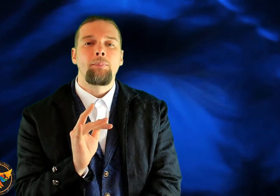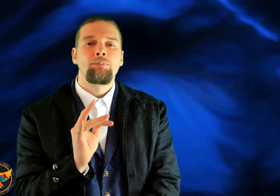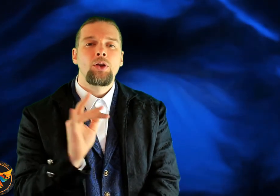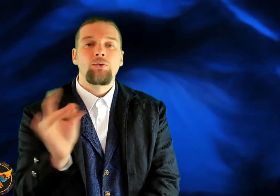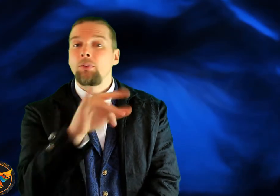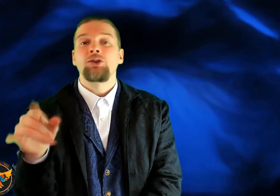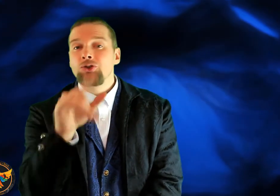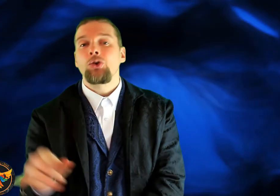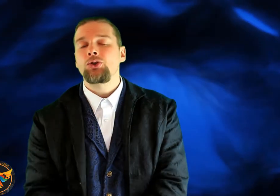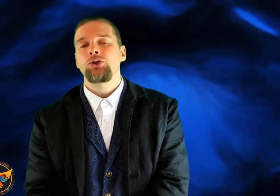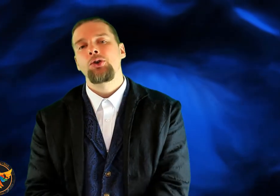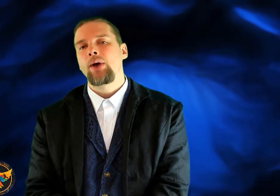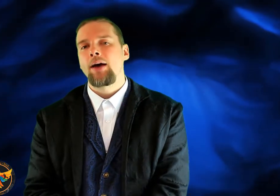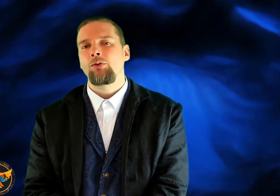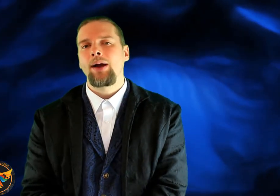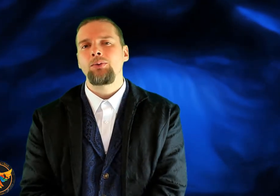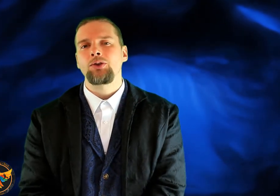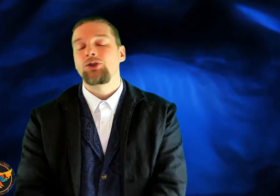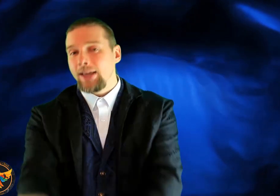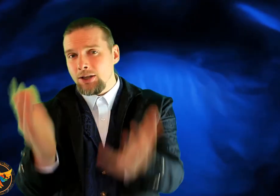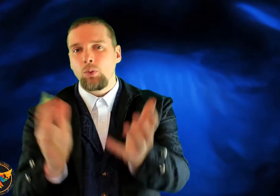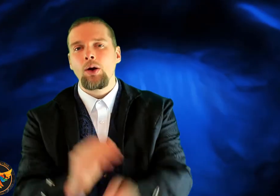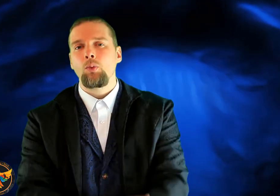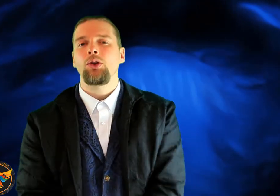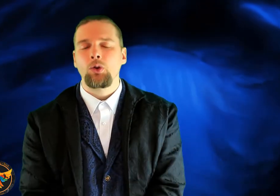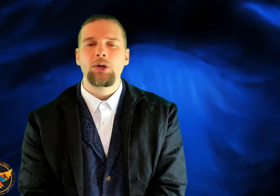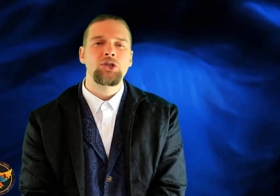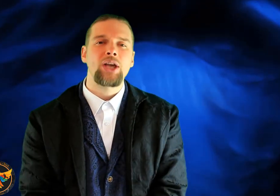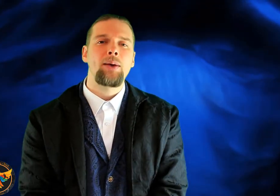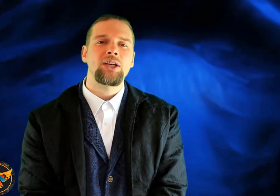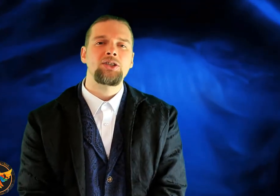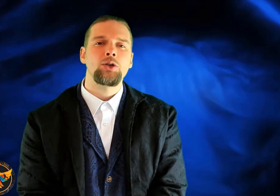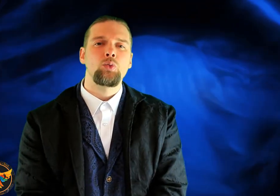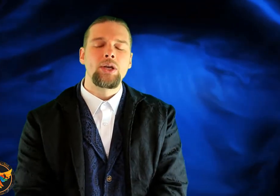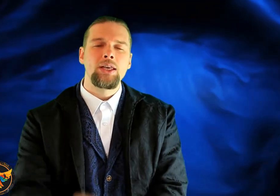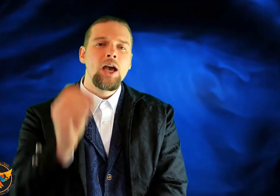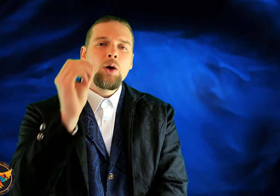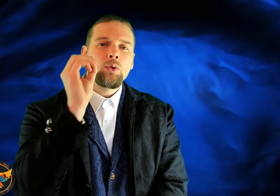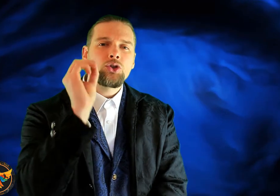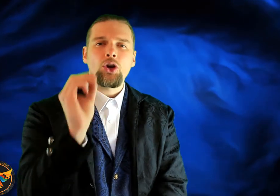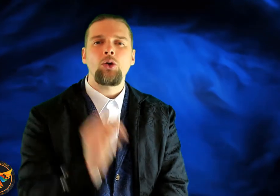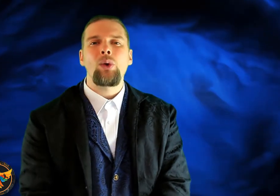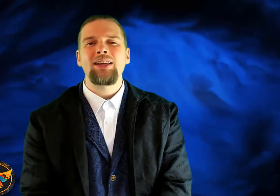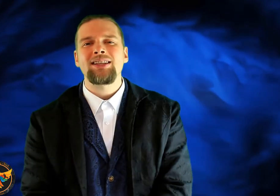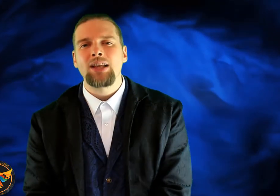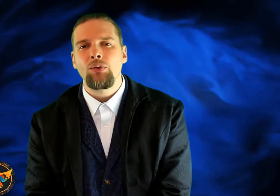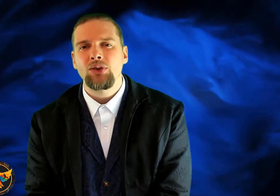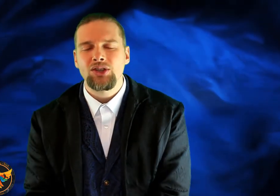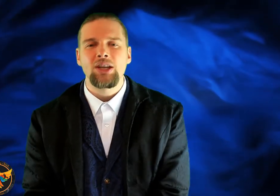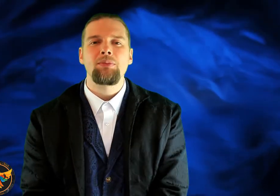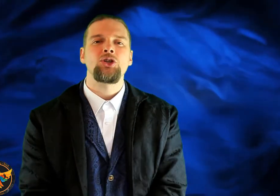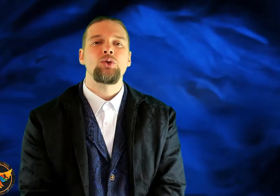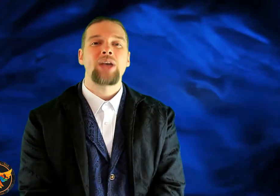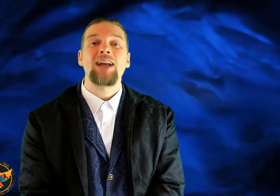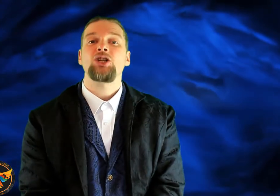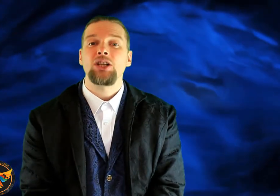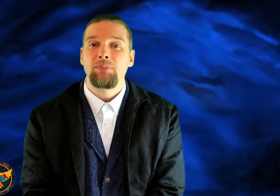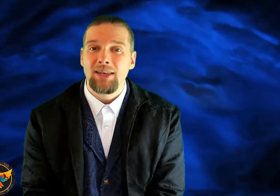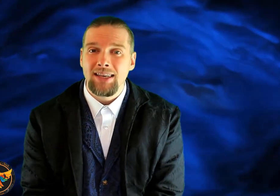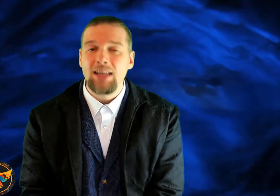from the sources that we have around us. So that's one of the questions I was asked this week was, John, where do self-esteem issues actually begin,